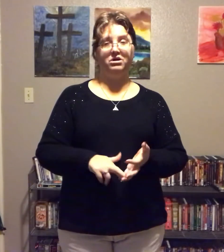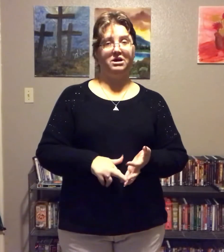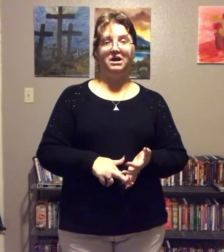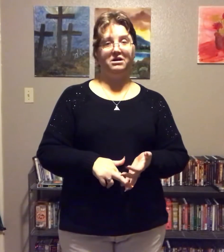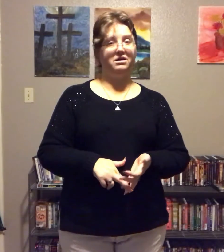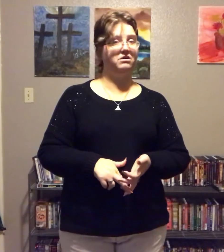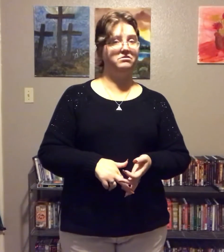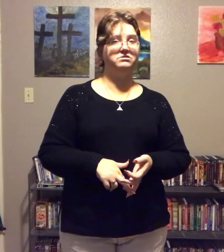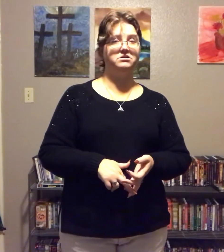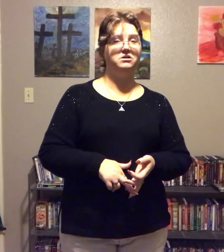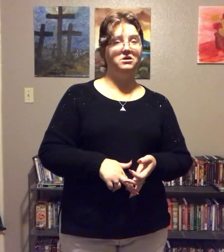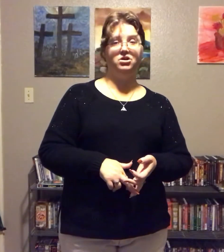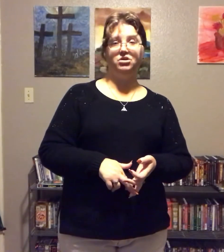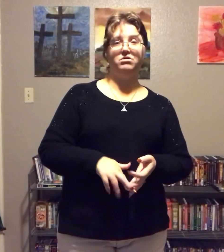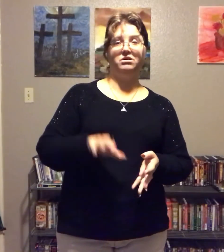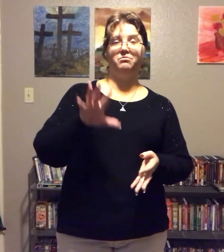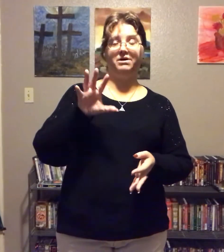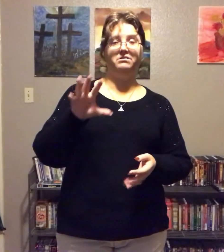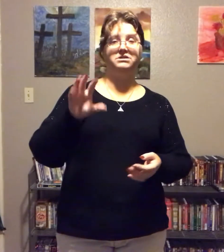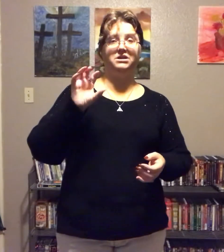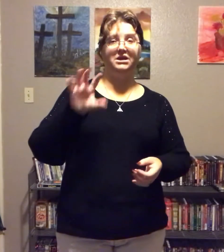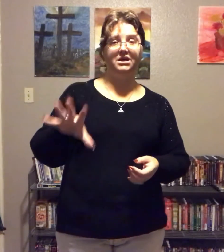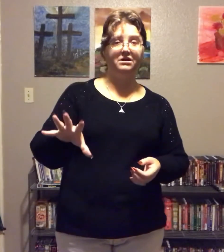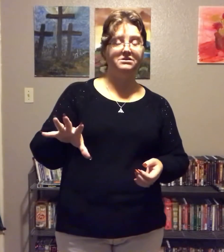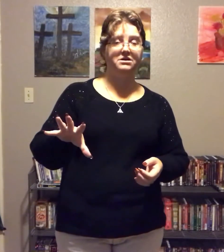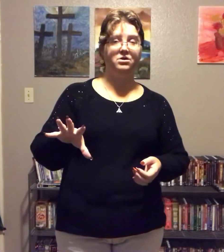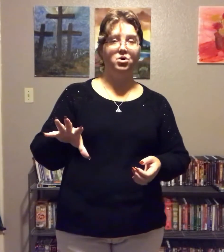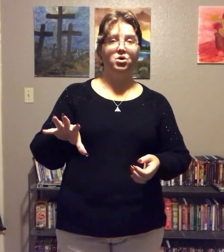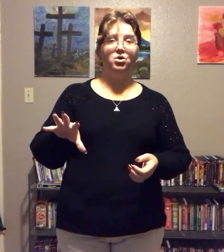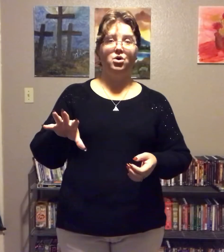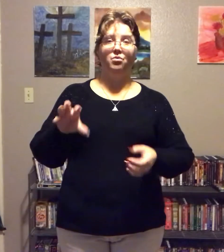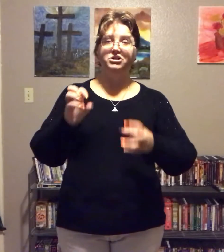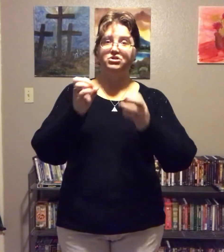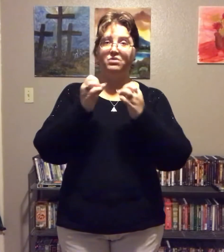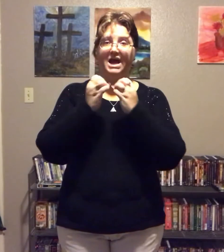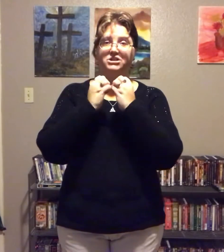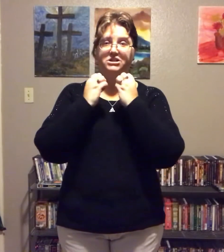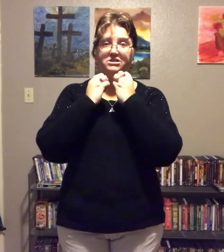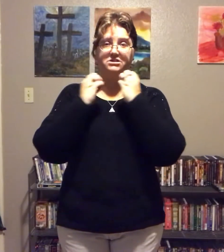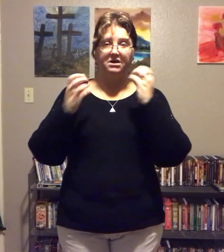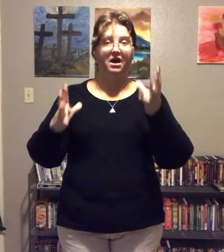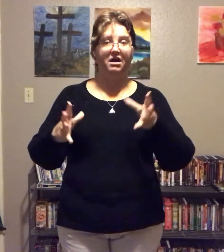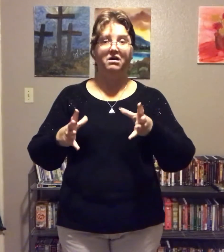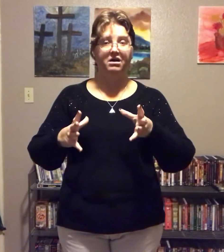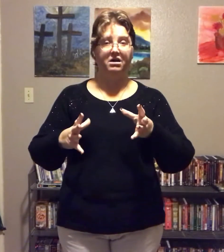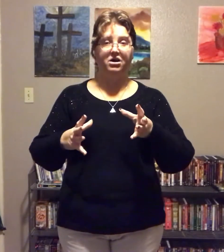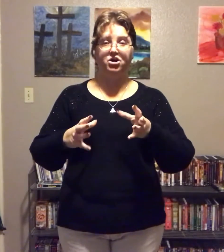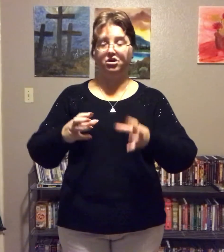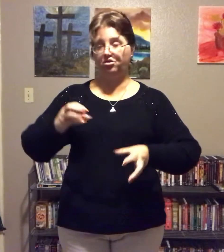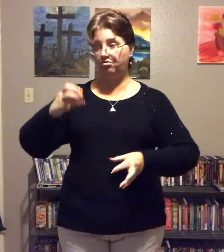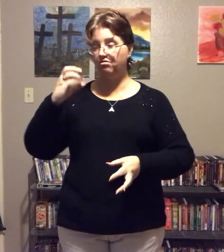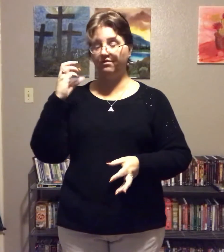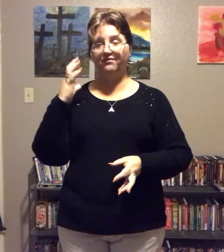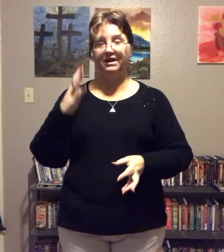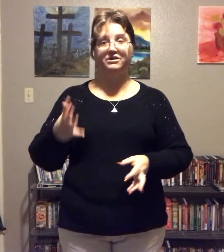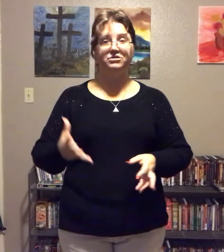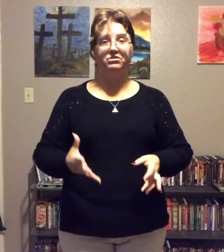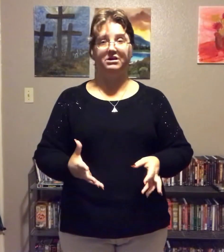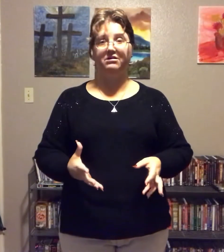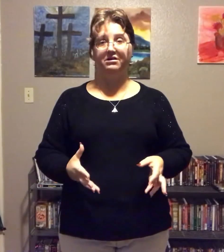wanting to gain an ounce. You ain't about to eat what you actually desire. You're going to fight it tooth and nail